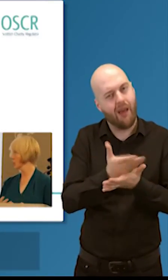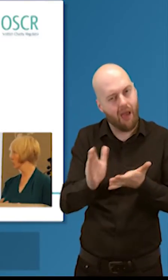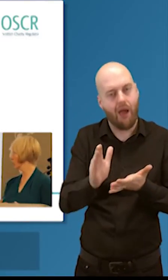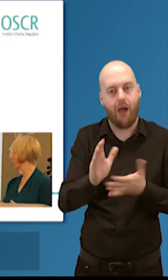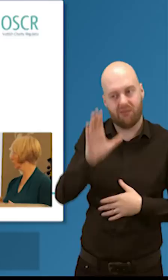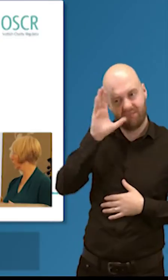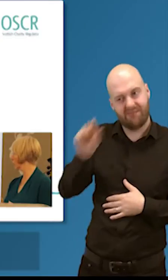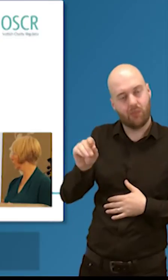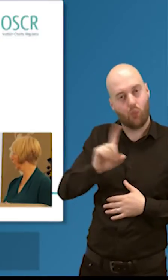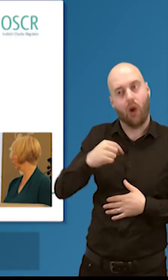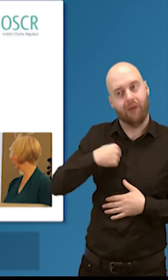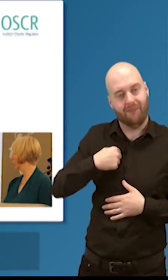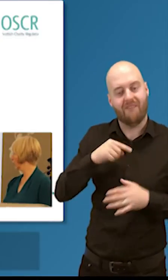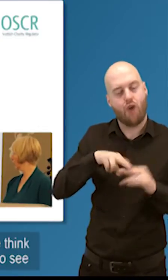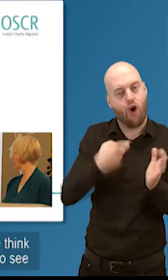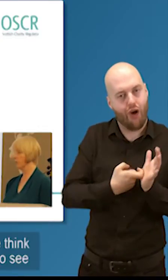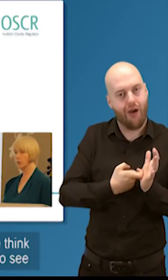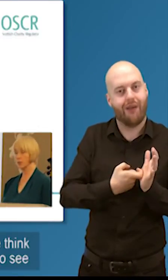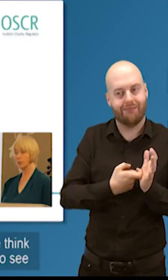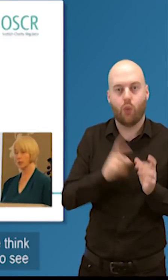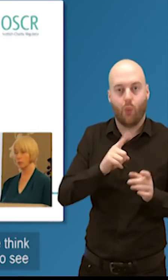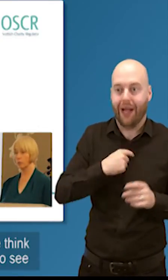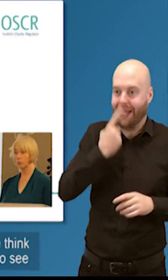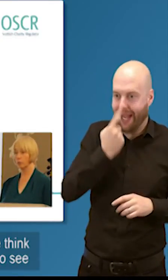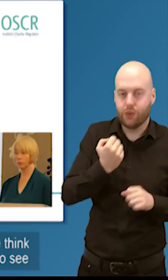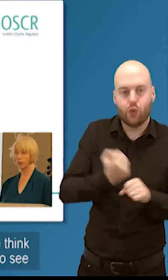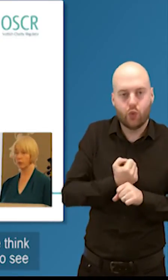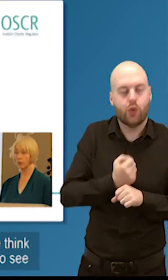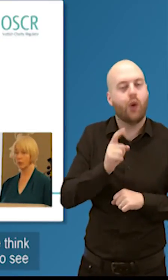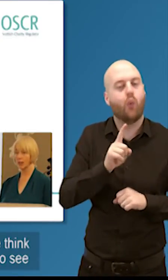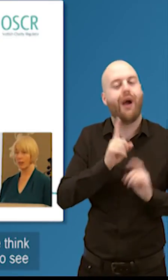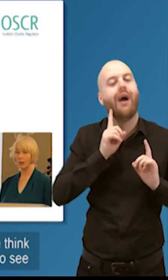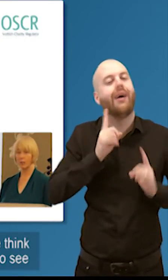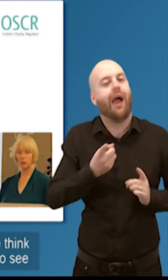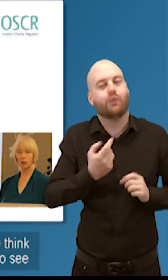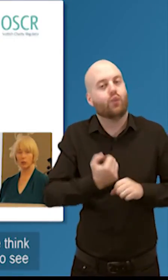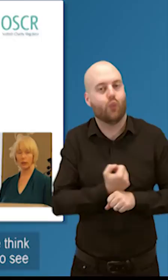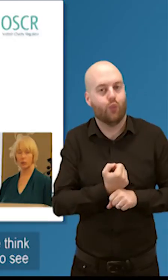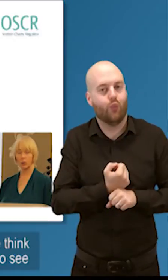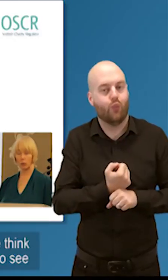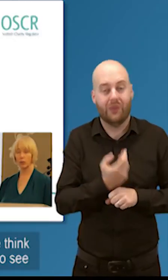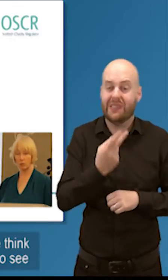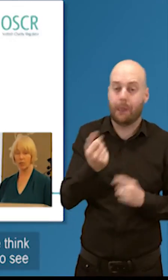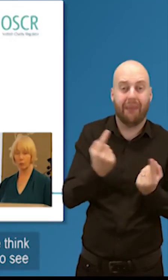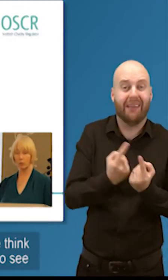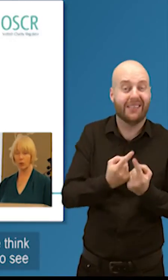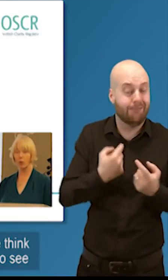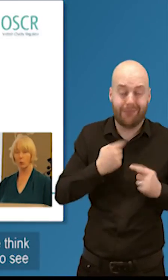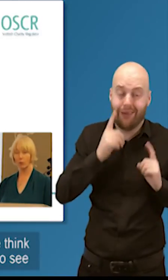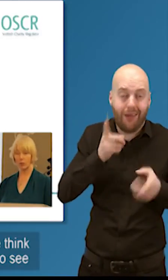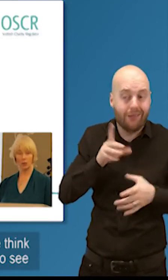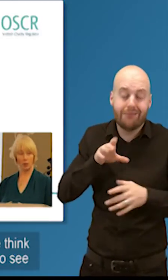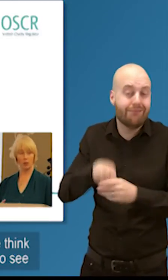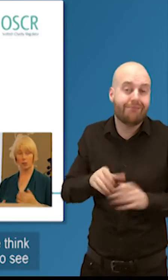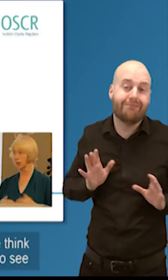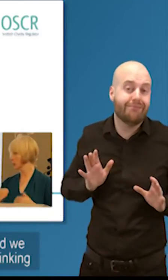to be as transparent as we possibly can this is the first update for for five years and we think it's been working reasonably well